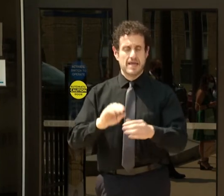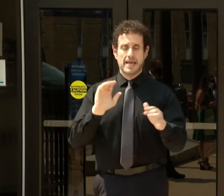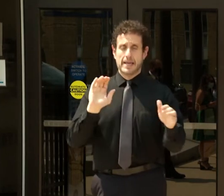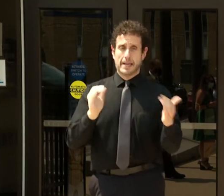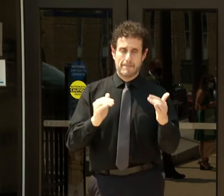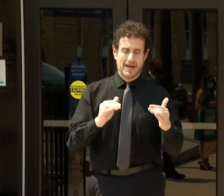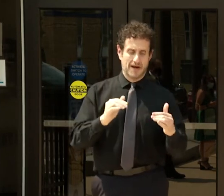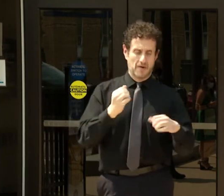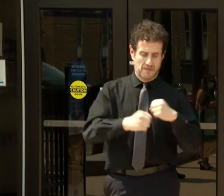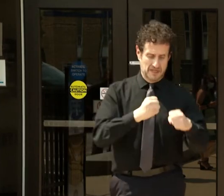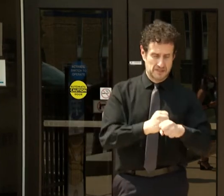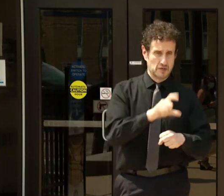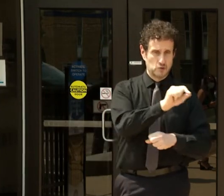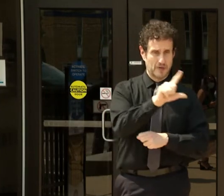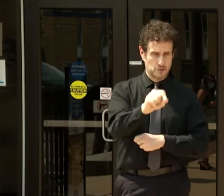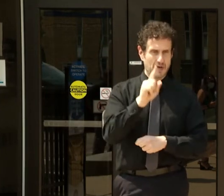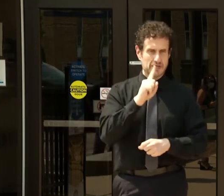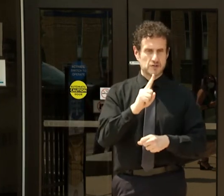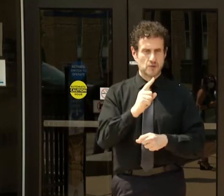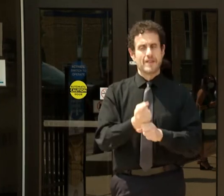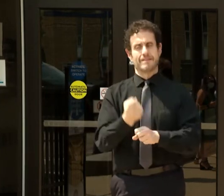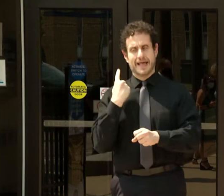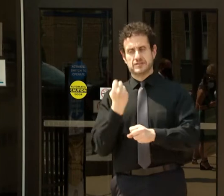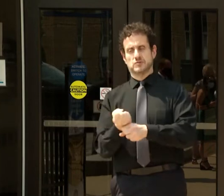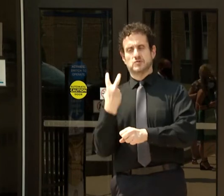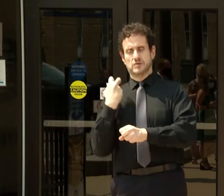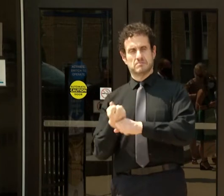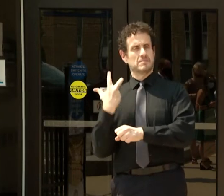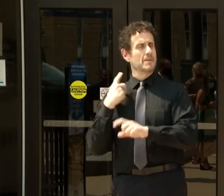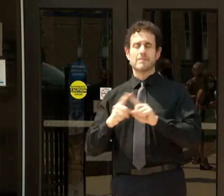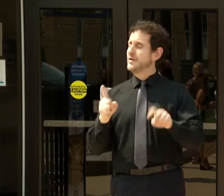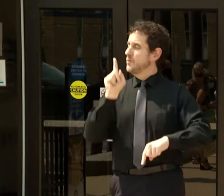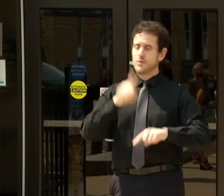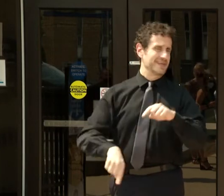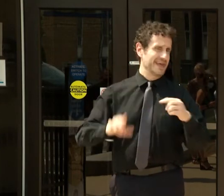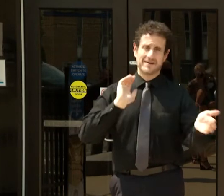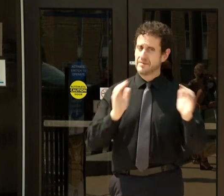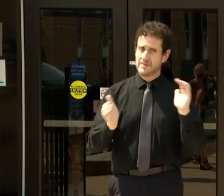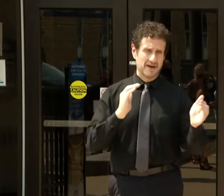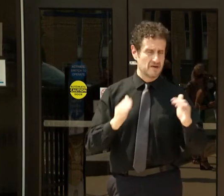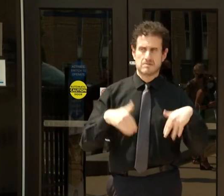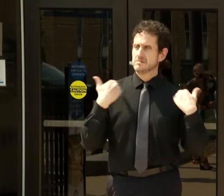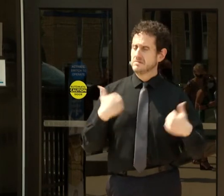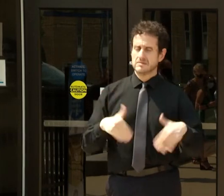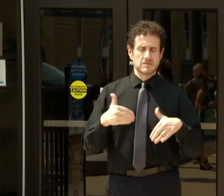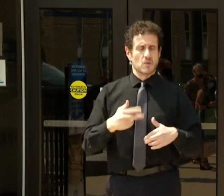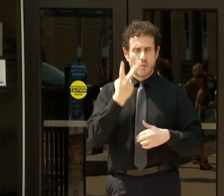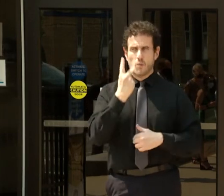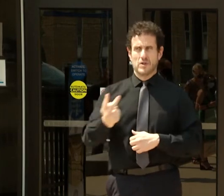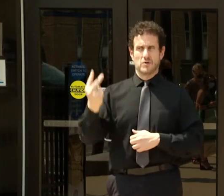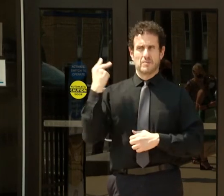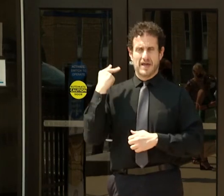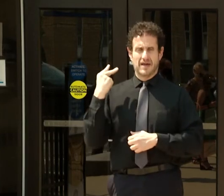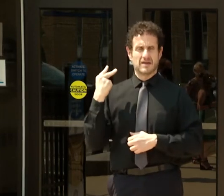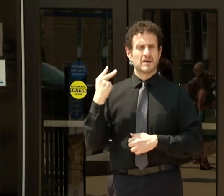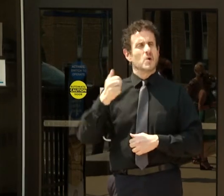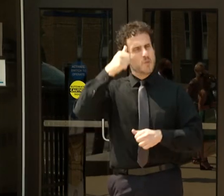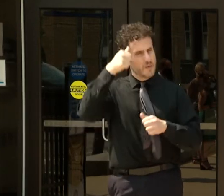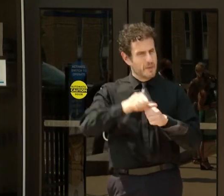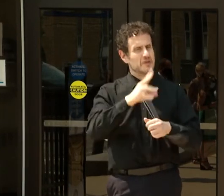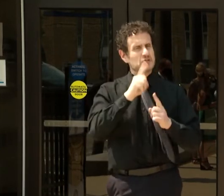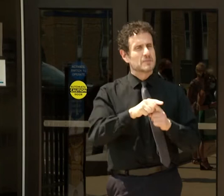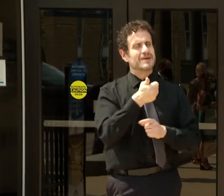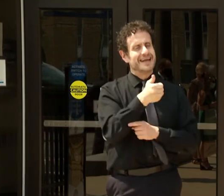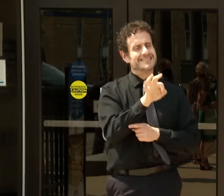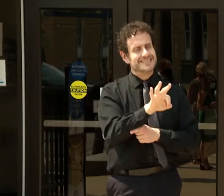to previous years, but the truth is there is no comparison. When we look back on our caseload in the